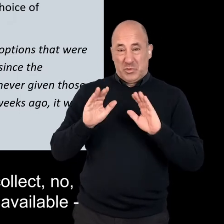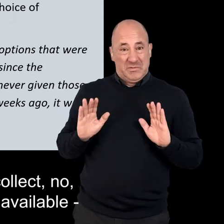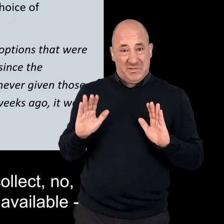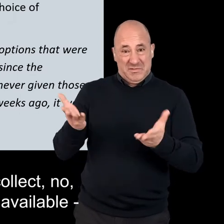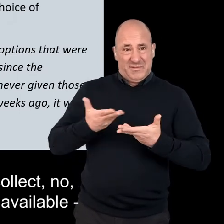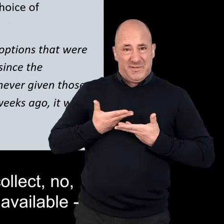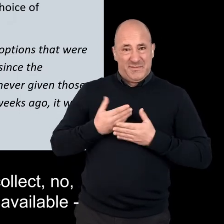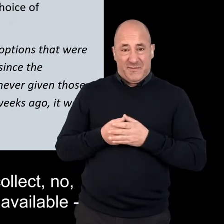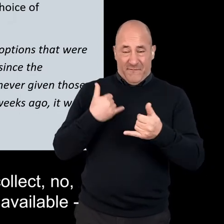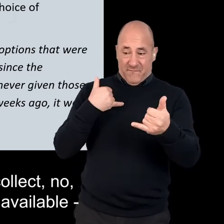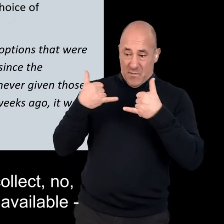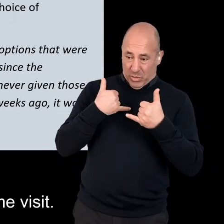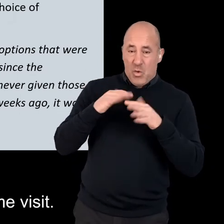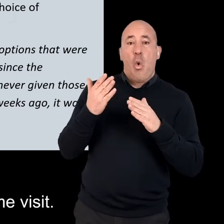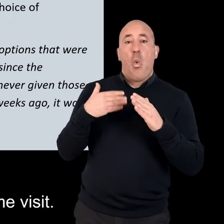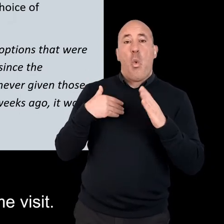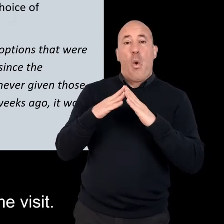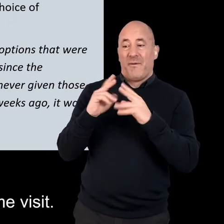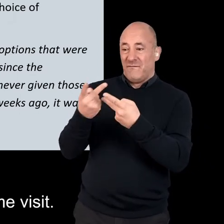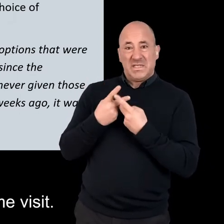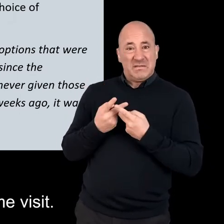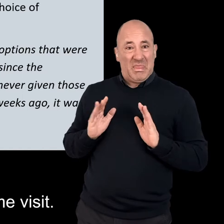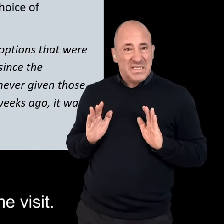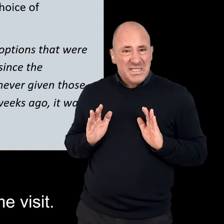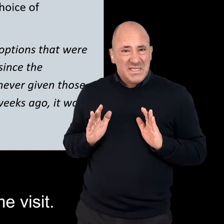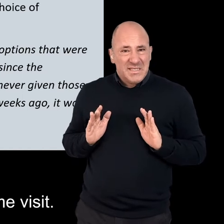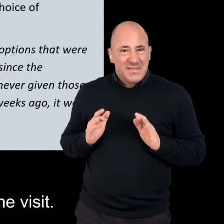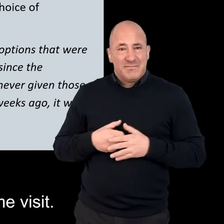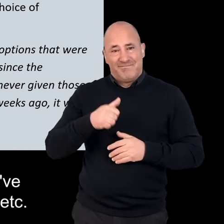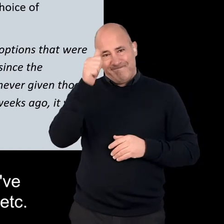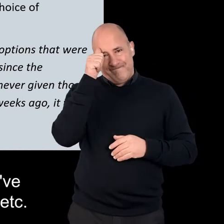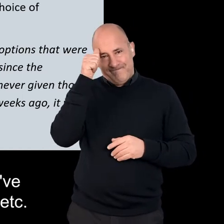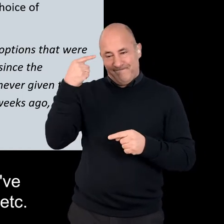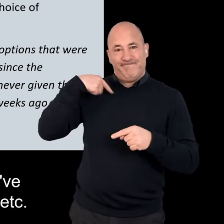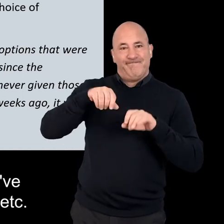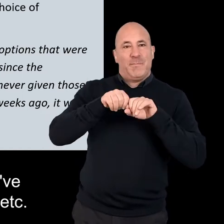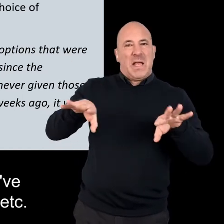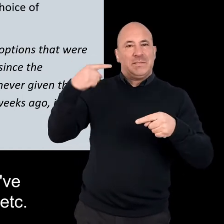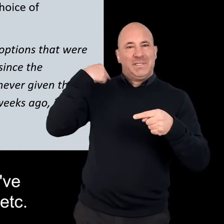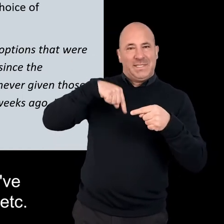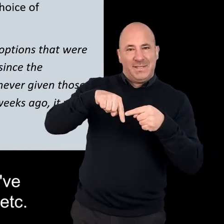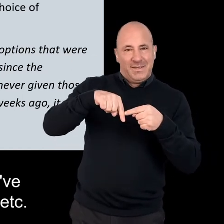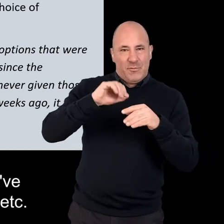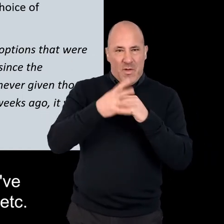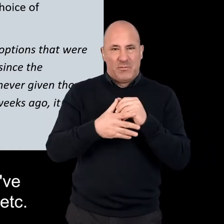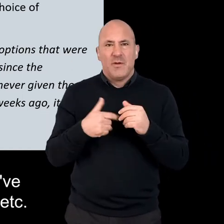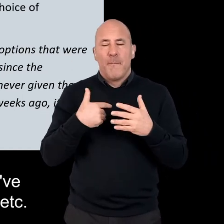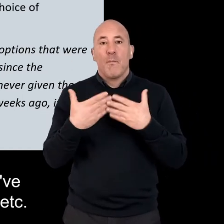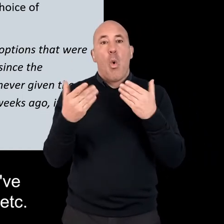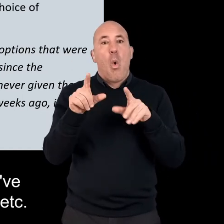recollect, no, they were the only two options that were available. It was either over the phone or home visit. I know since the pandemic, we've got a few more